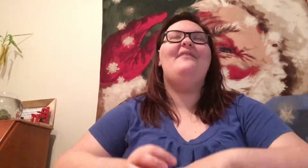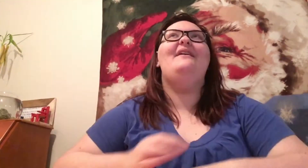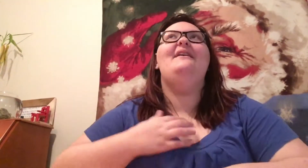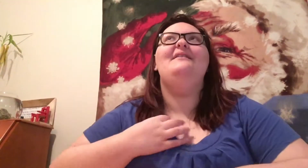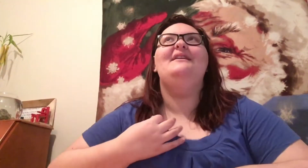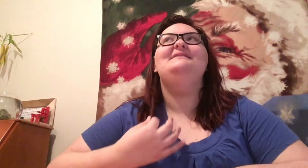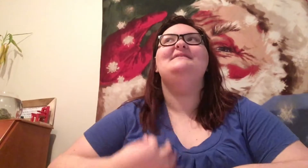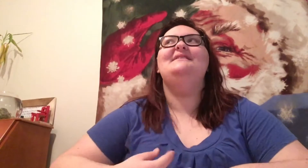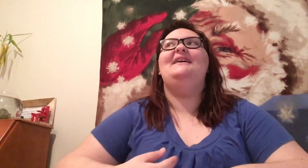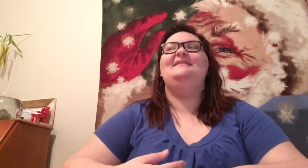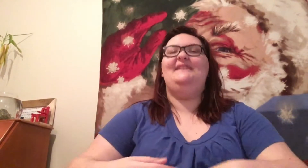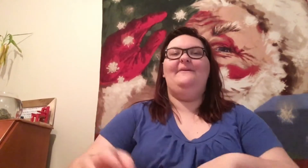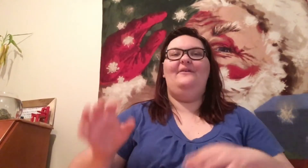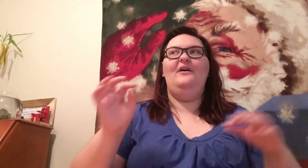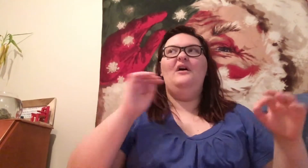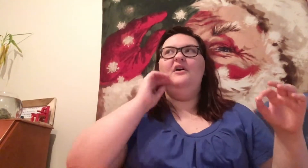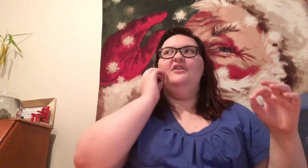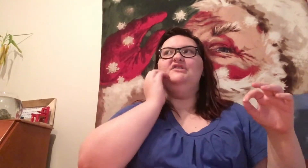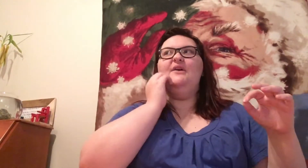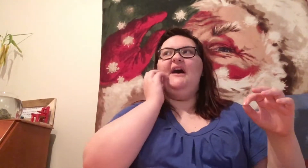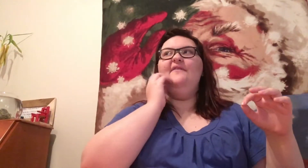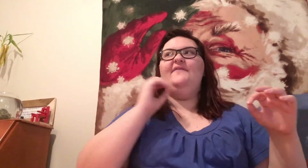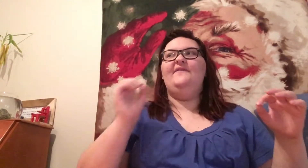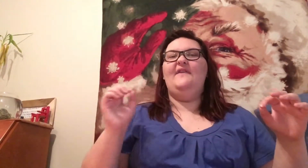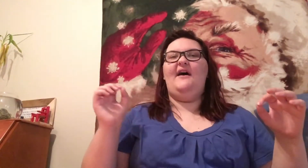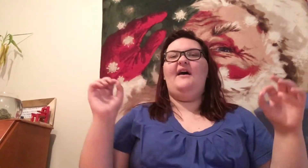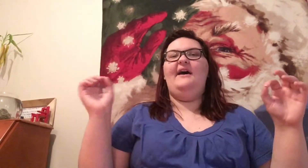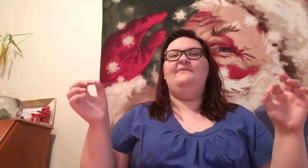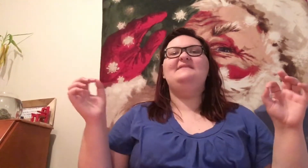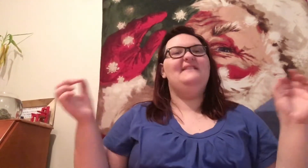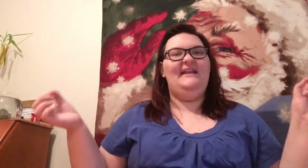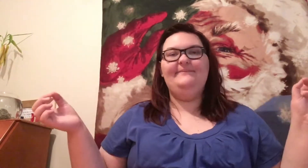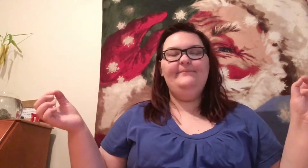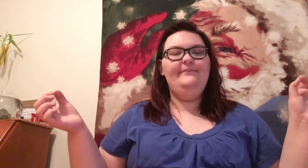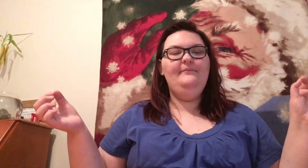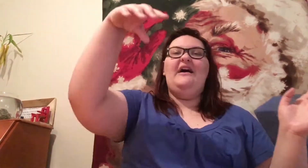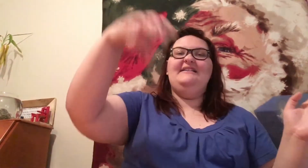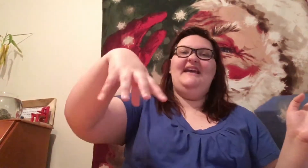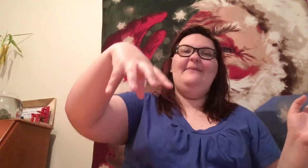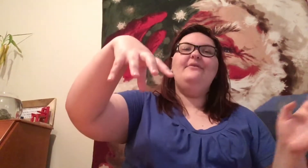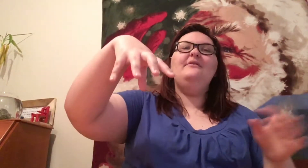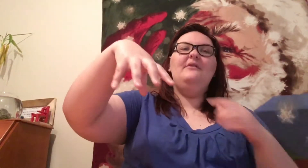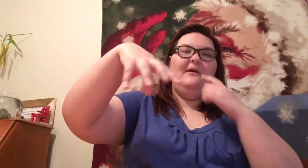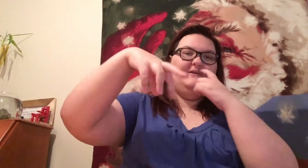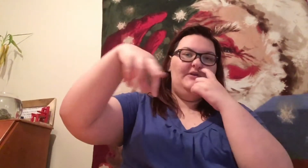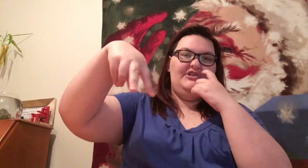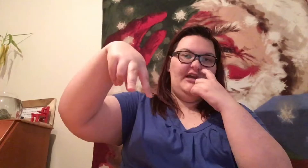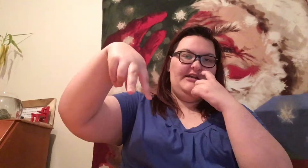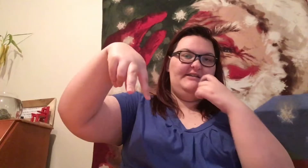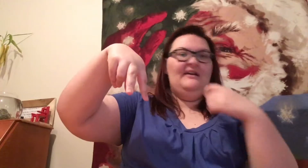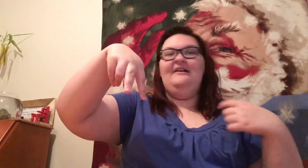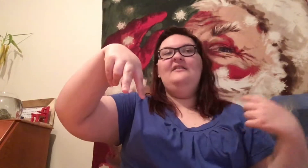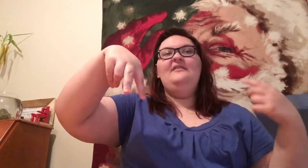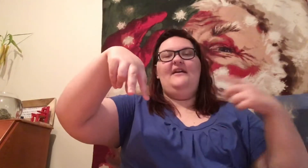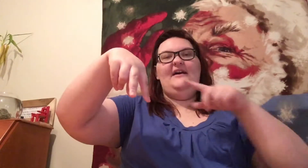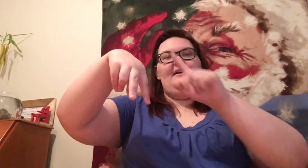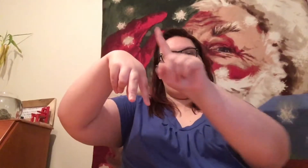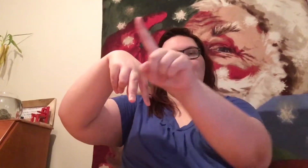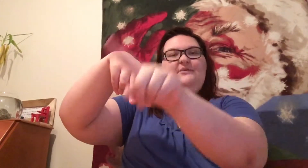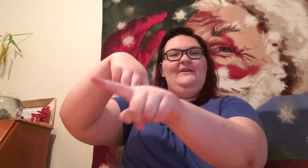And then I sit at a table. So how I was sitting, a table, two chairs, and a door